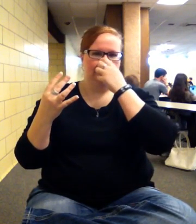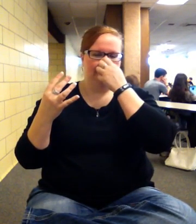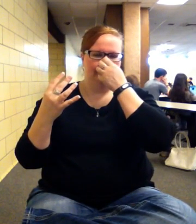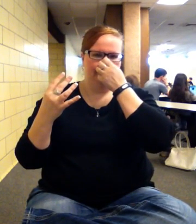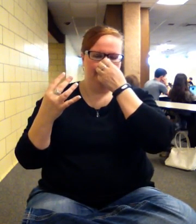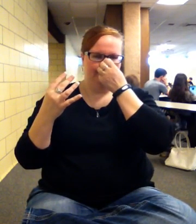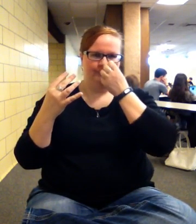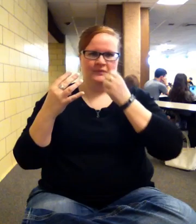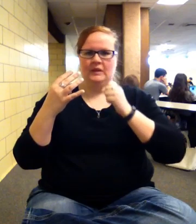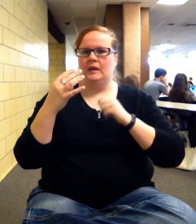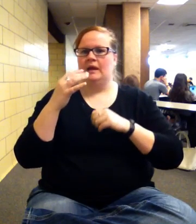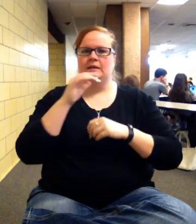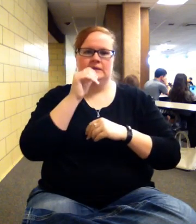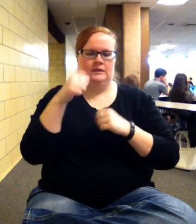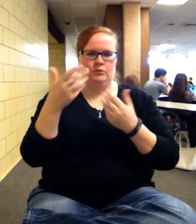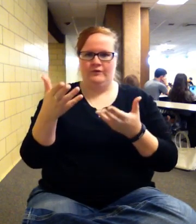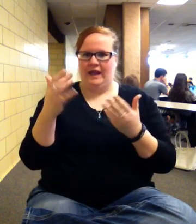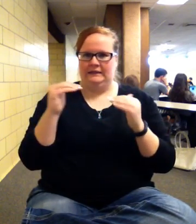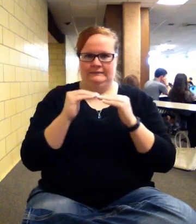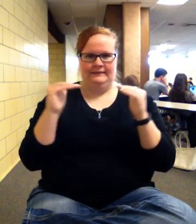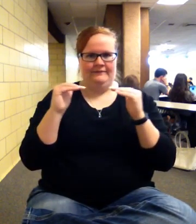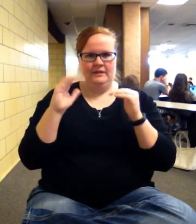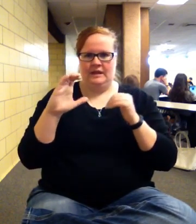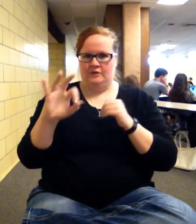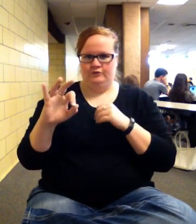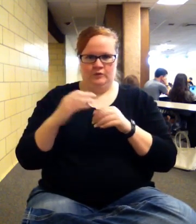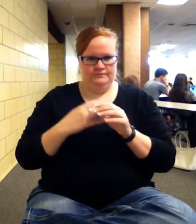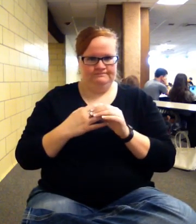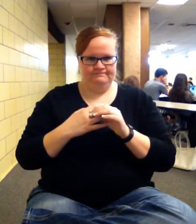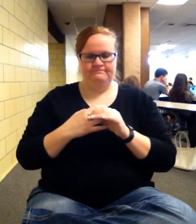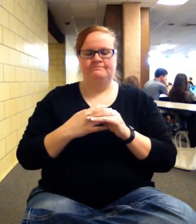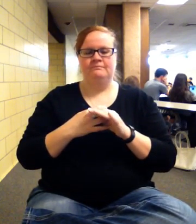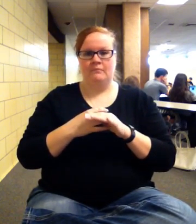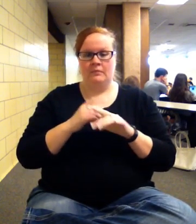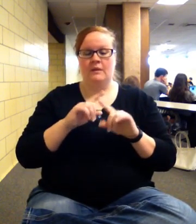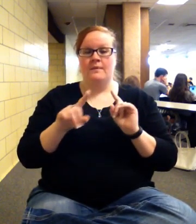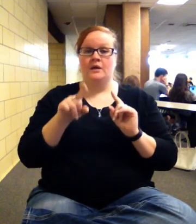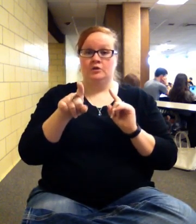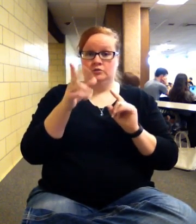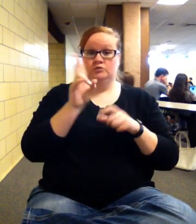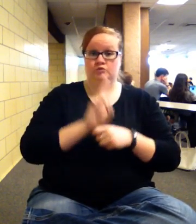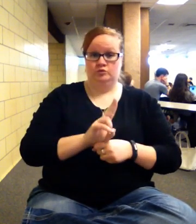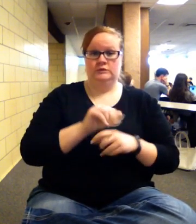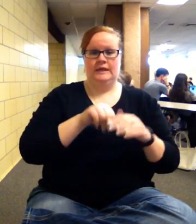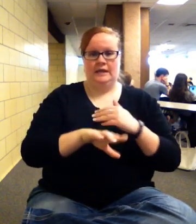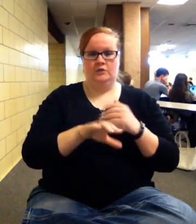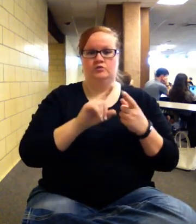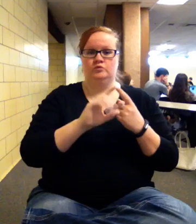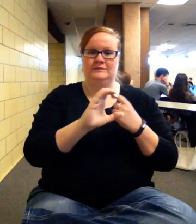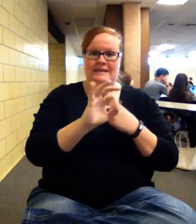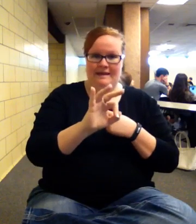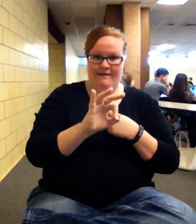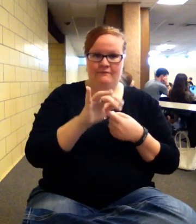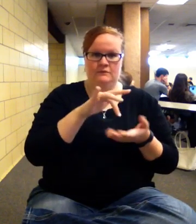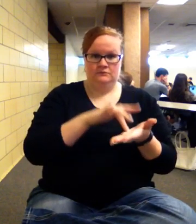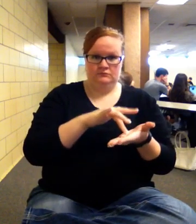But basically what's new, you guys are used to getting into the cash flow mode of your calculator, hitting CF. You guys are used to hitting